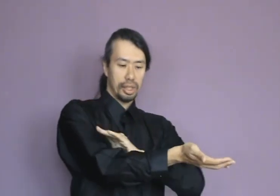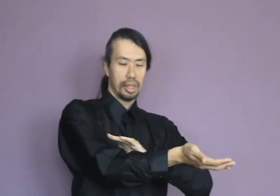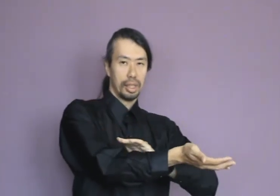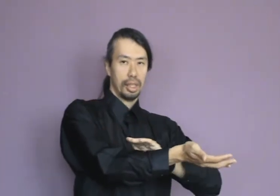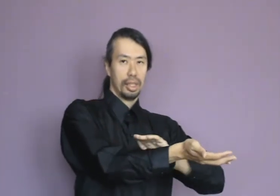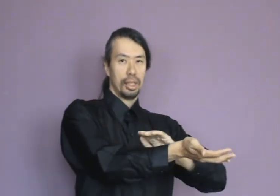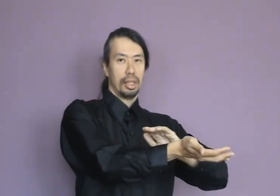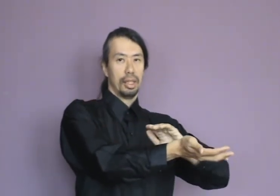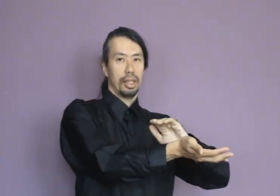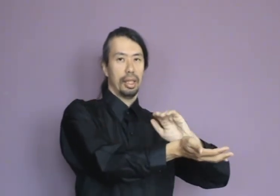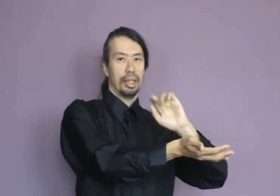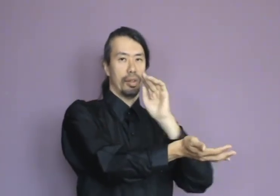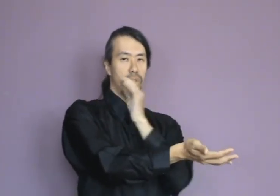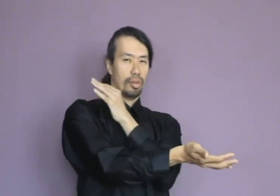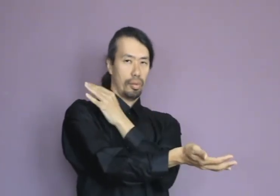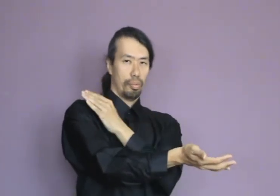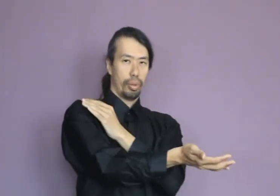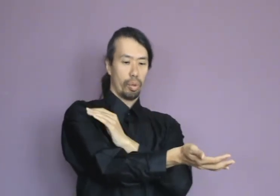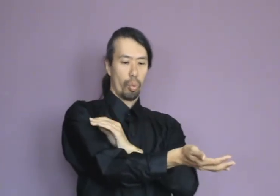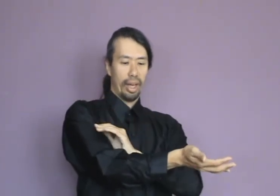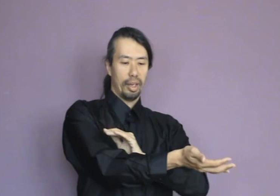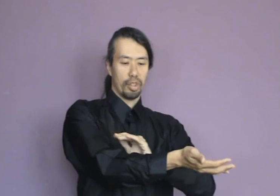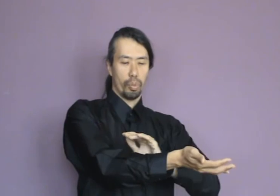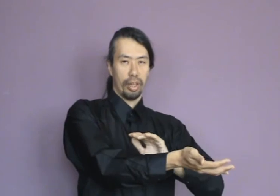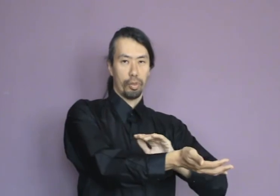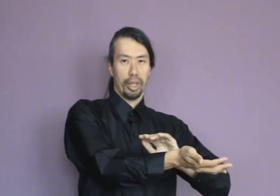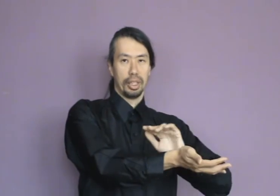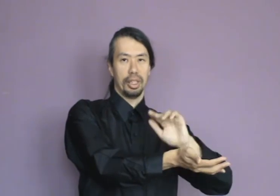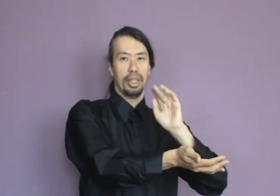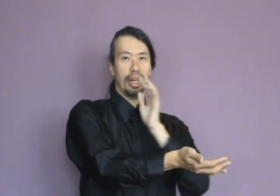and bring waves and waves of energy there.